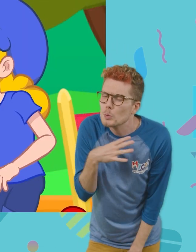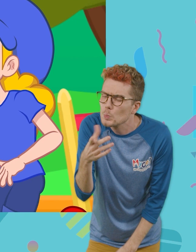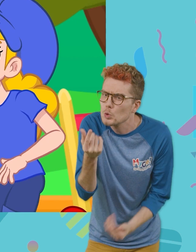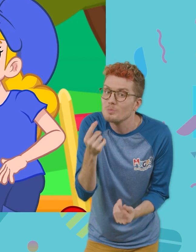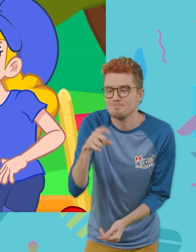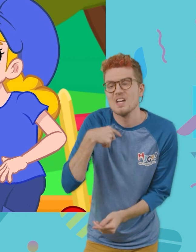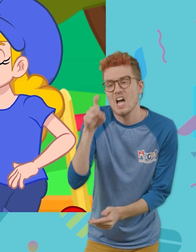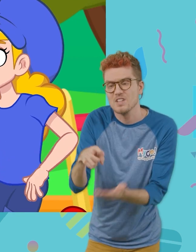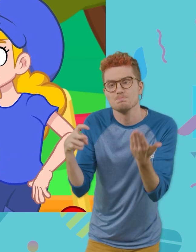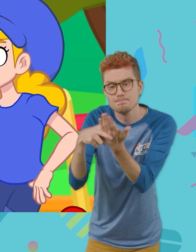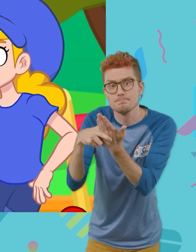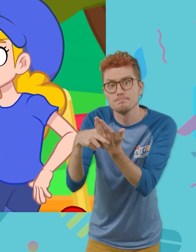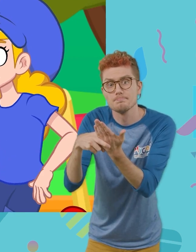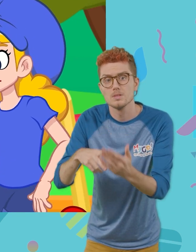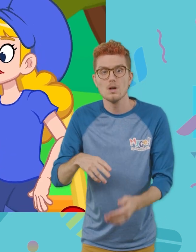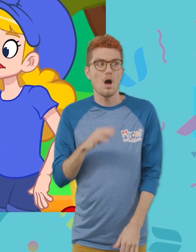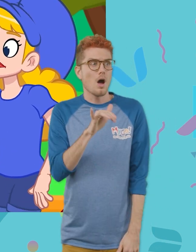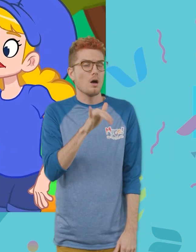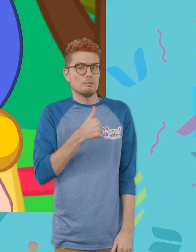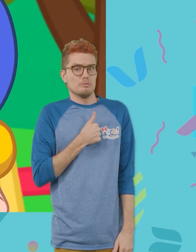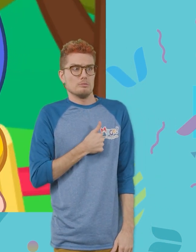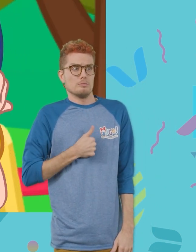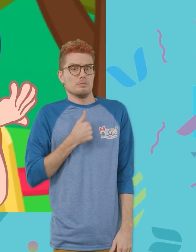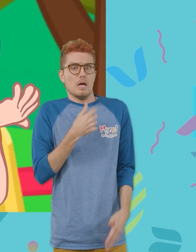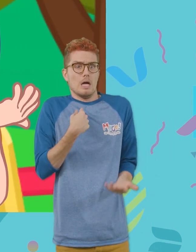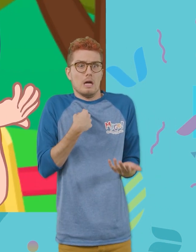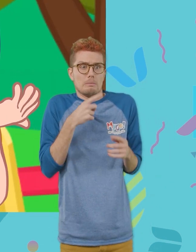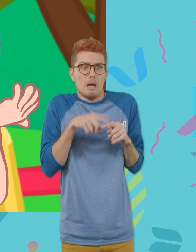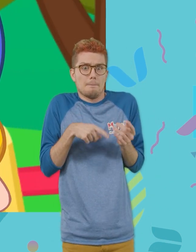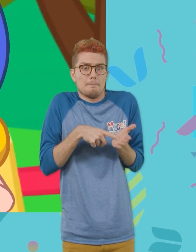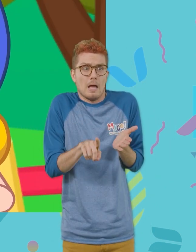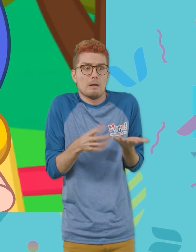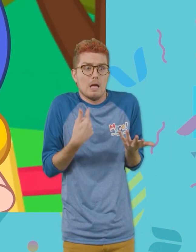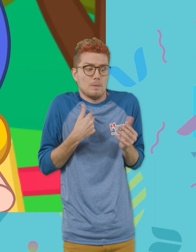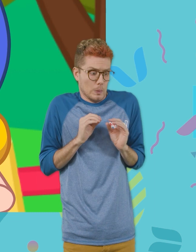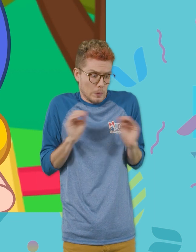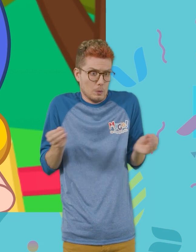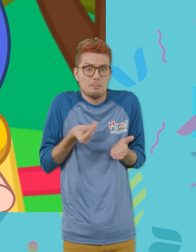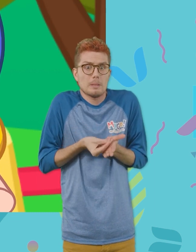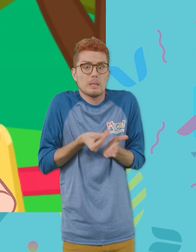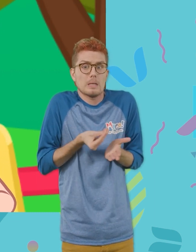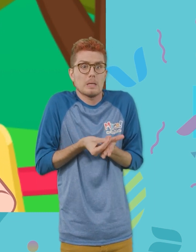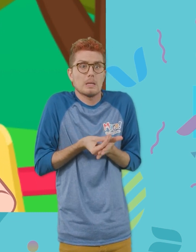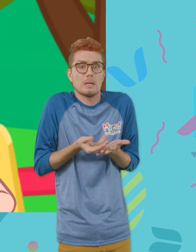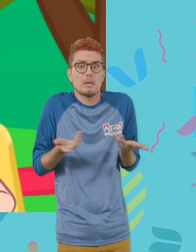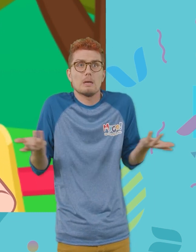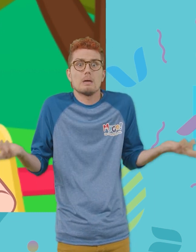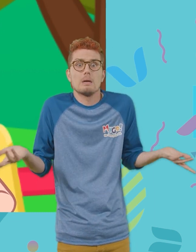going to have to fine you! Oh, I'm sorry, but I cannot pay this! I don't have any money!